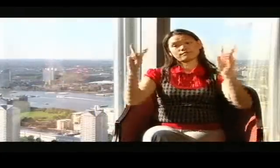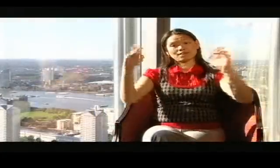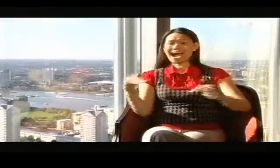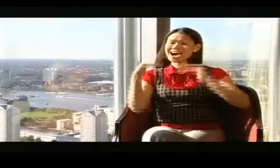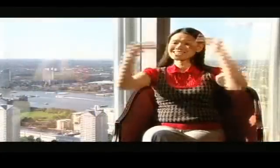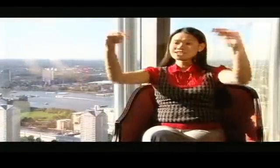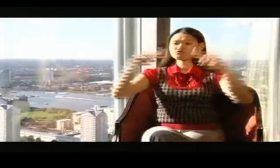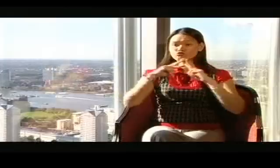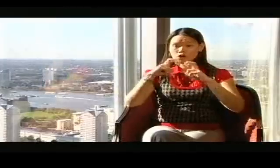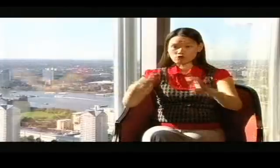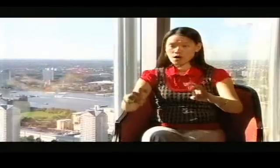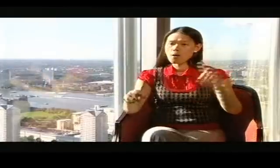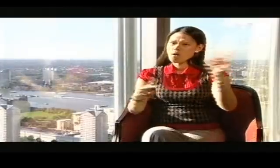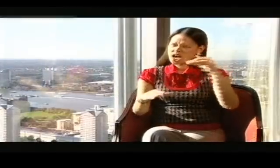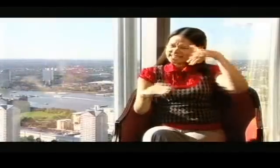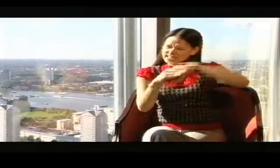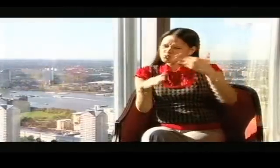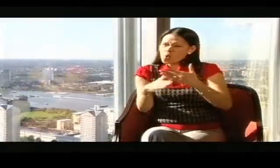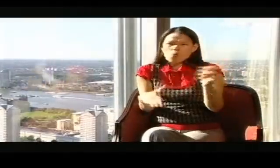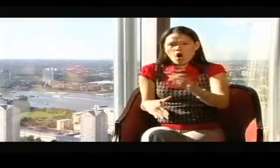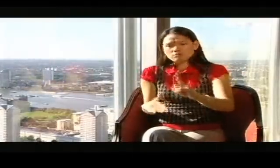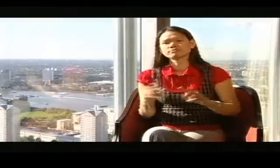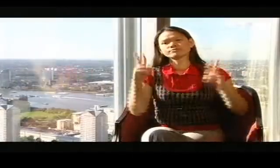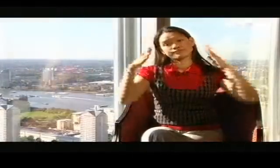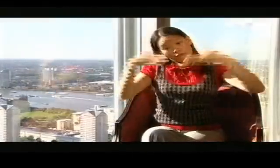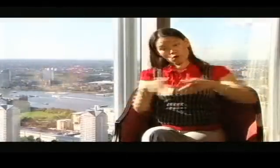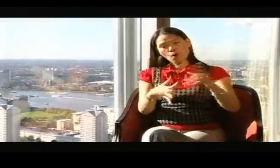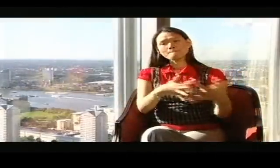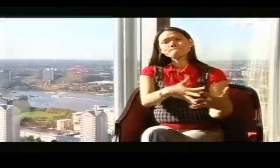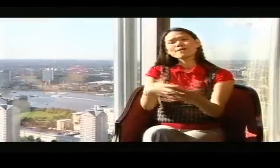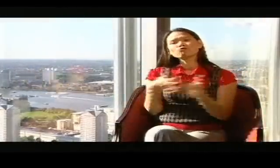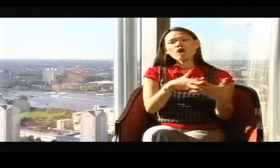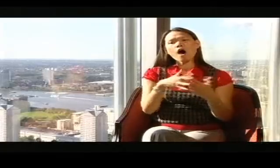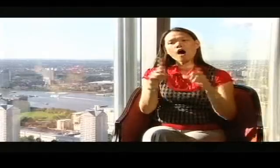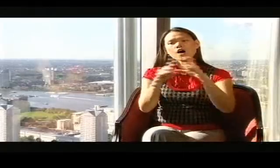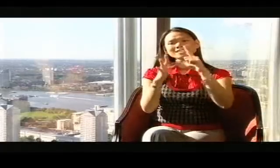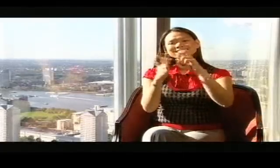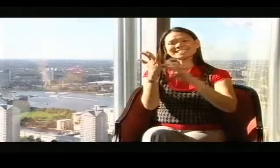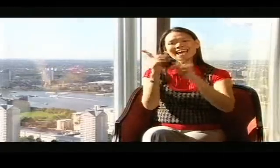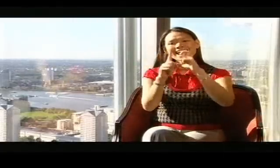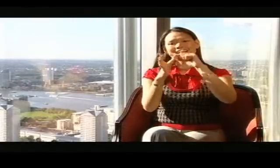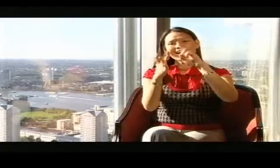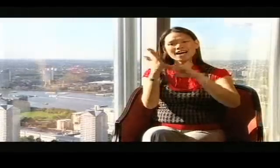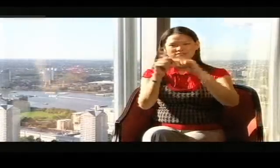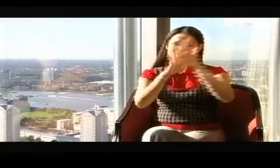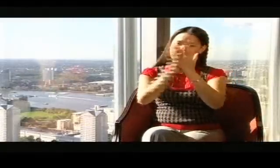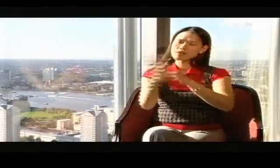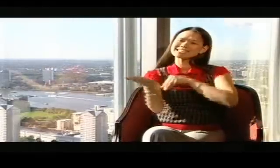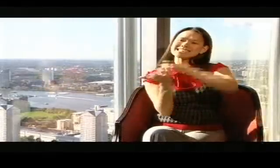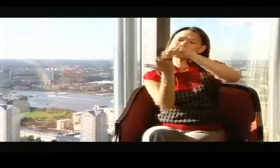I work as a senior analyst, with a focus on America and the payment of dividends from US companies to shareholders.